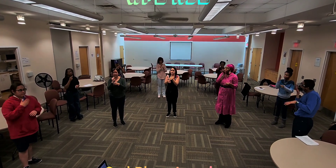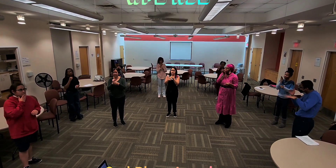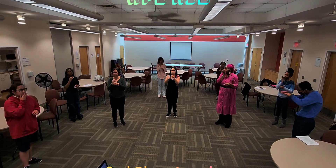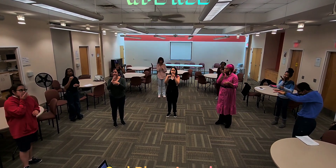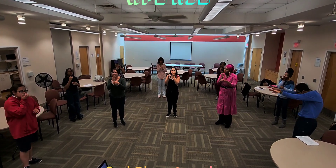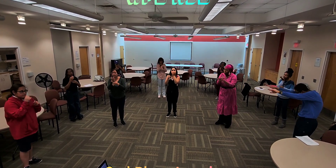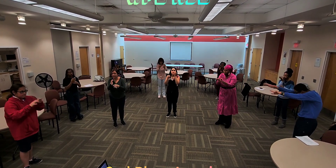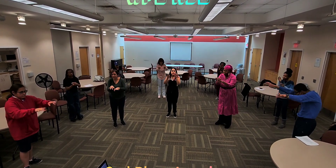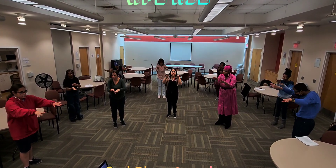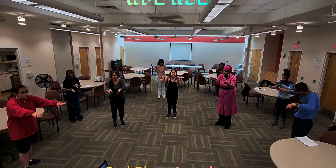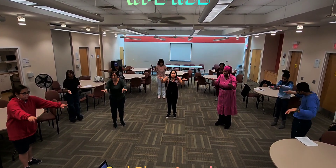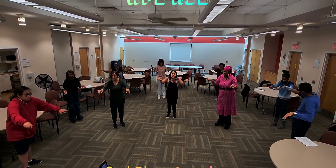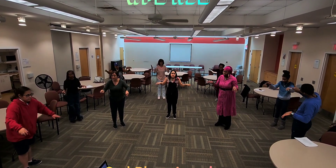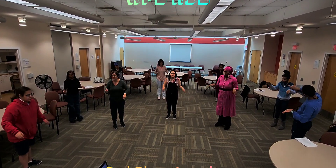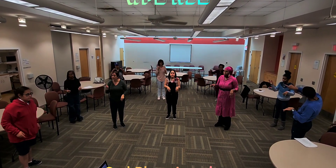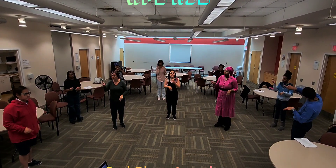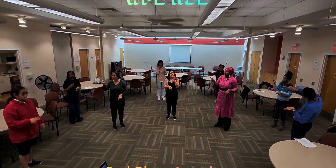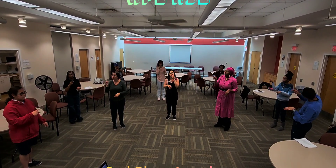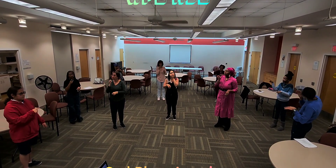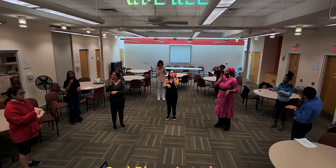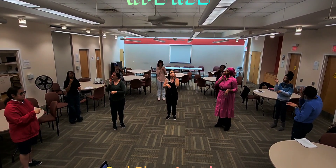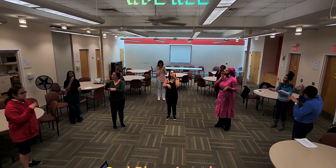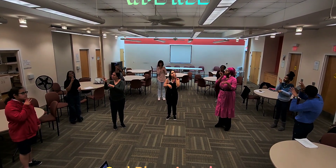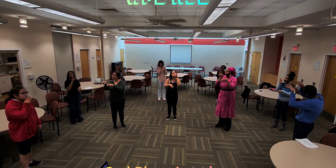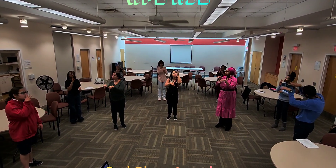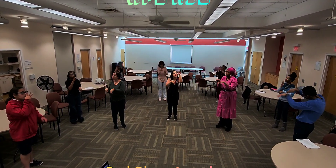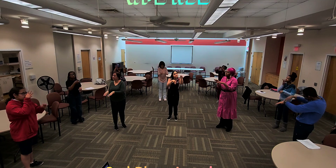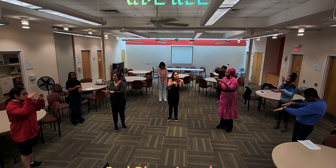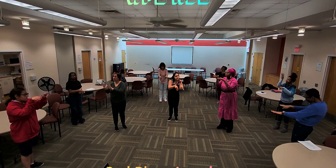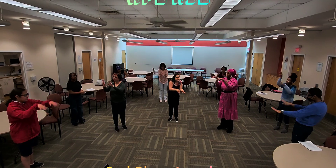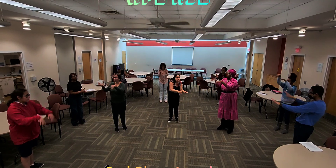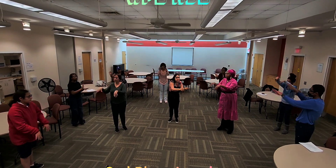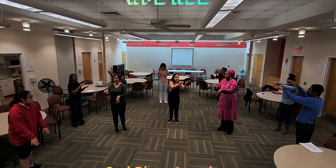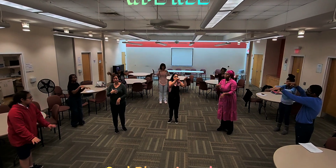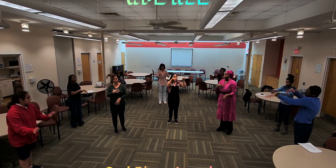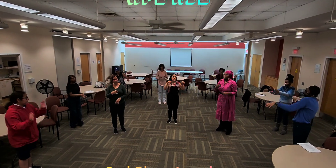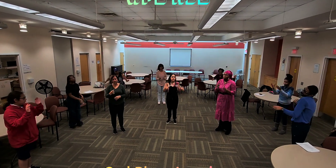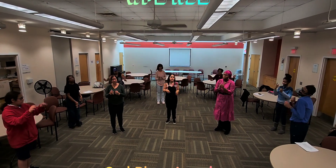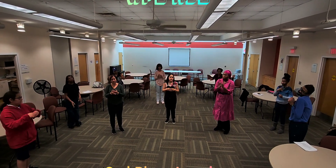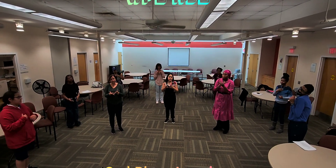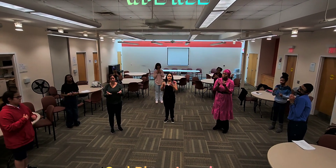prairies To the oceans While we fall